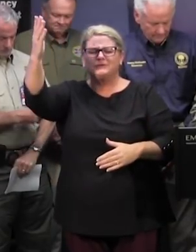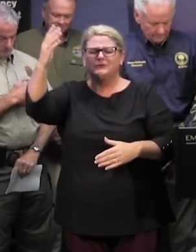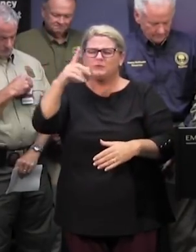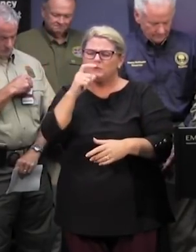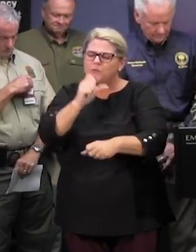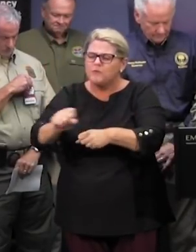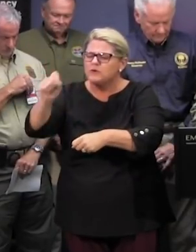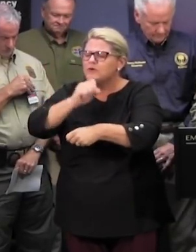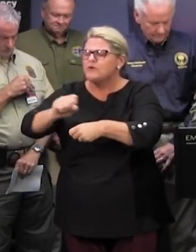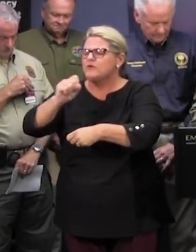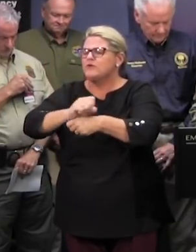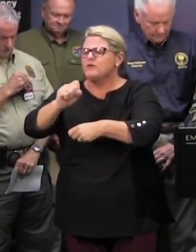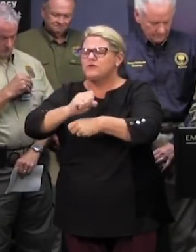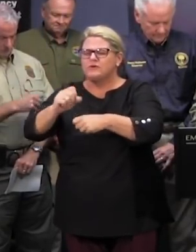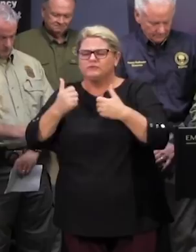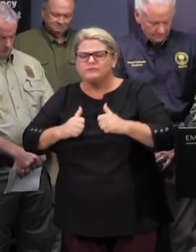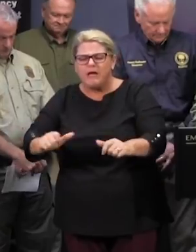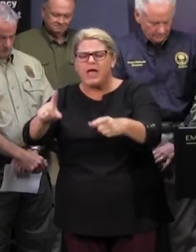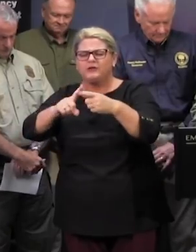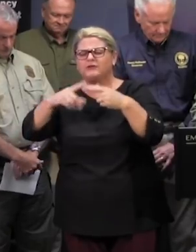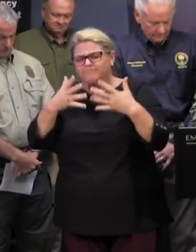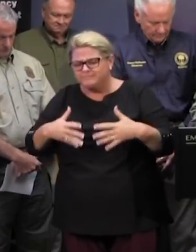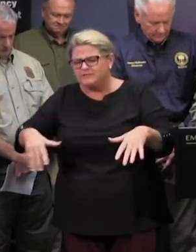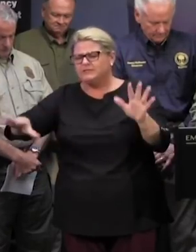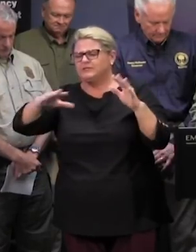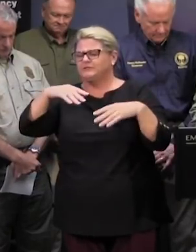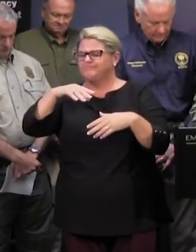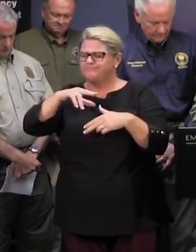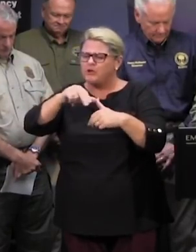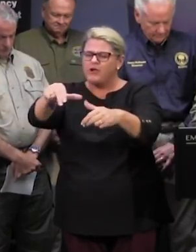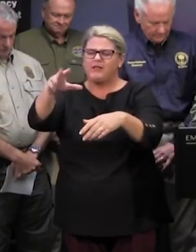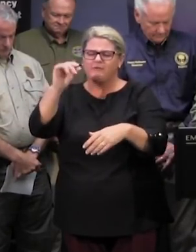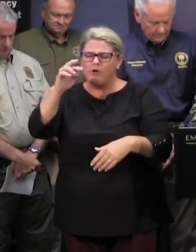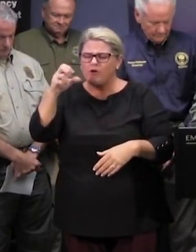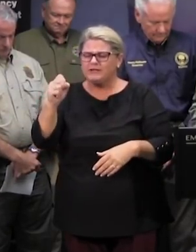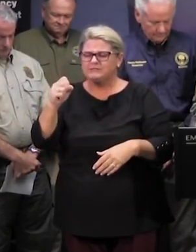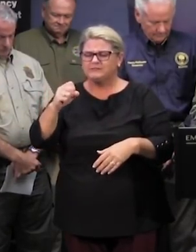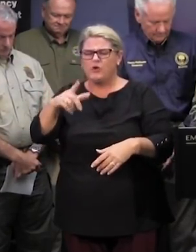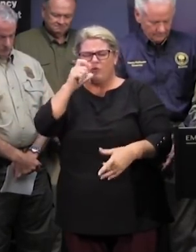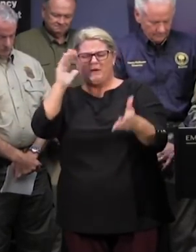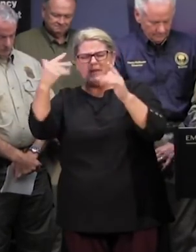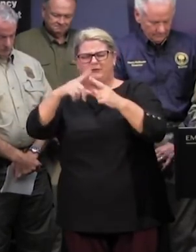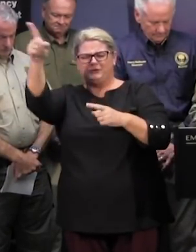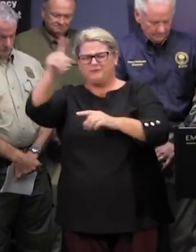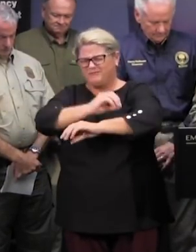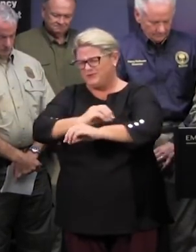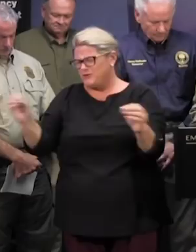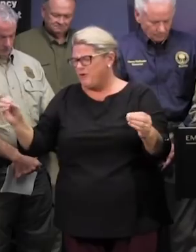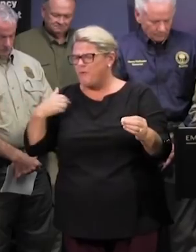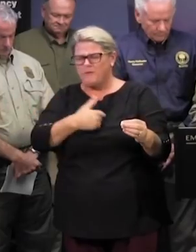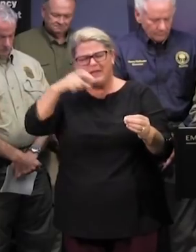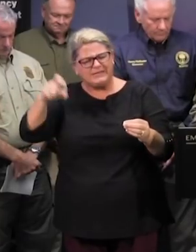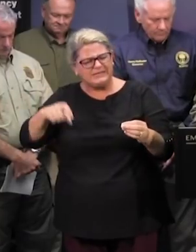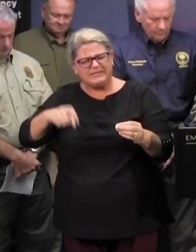working toward a conclusion to this matter there's nobody like you anywhere and we need you more now than